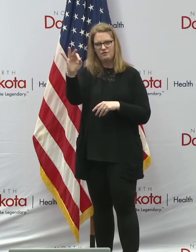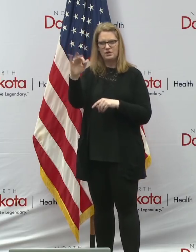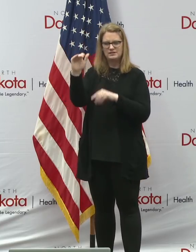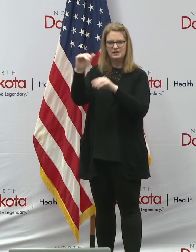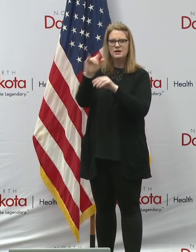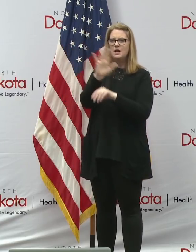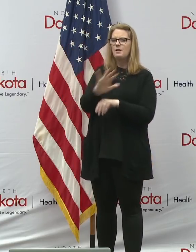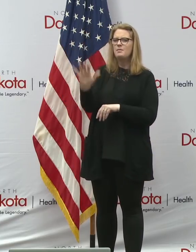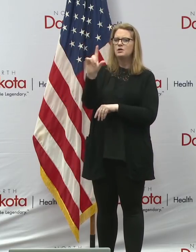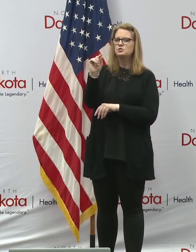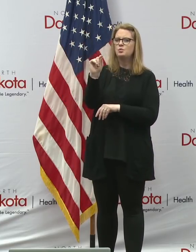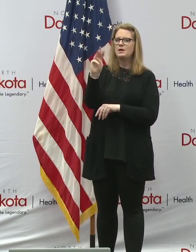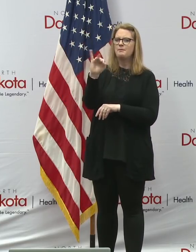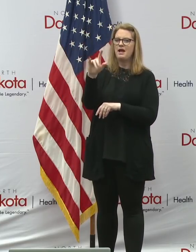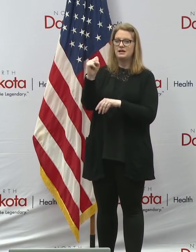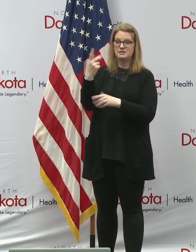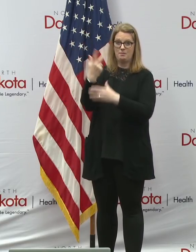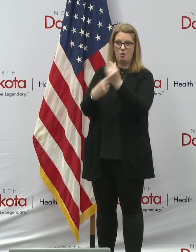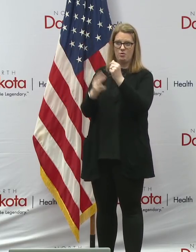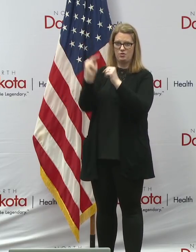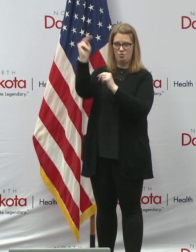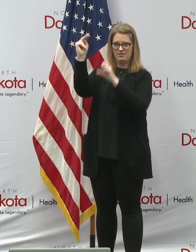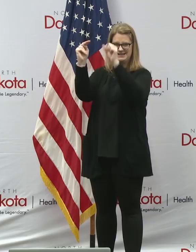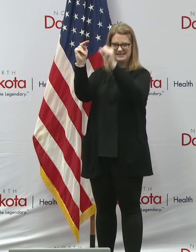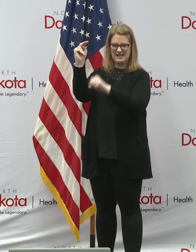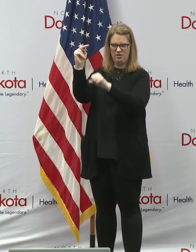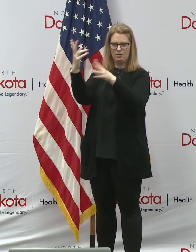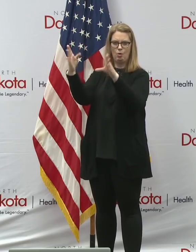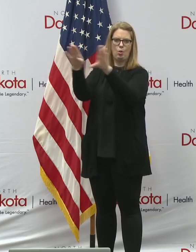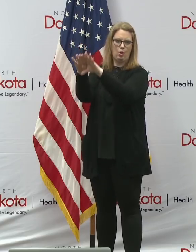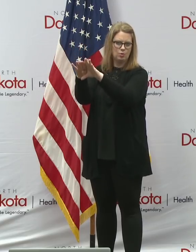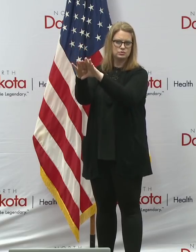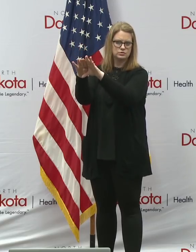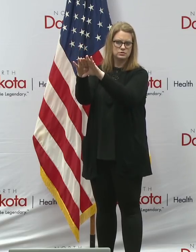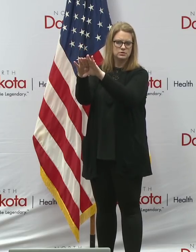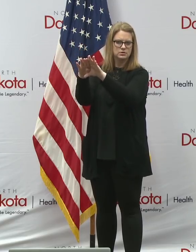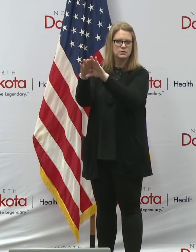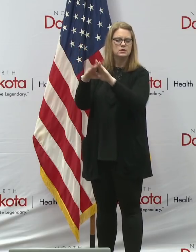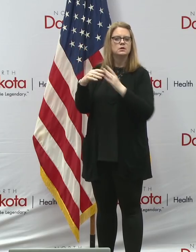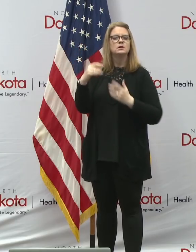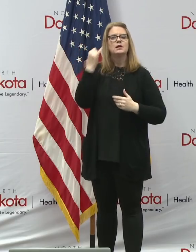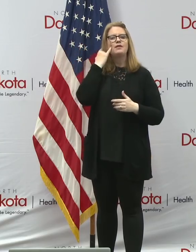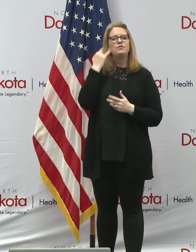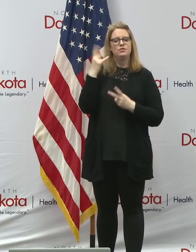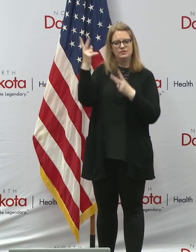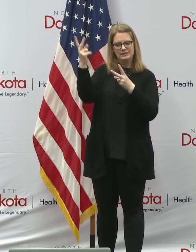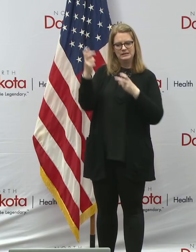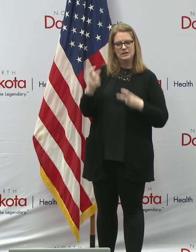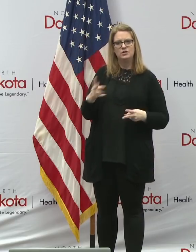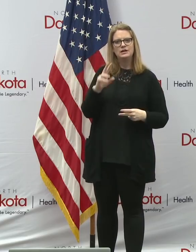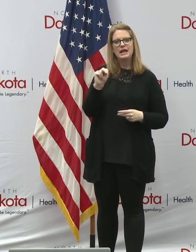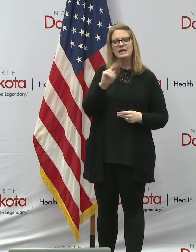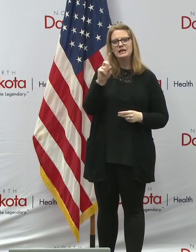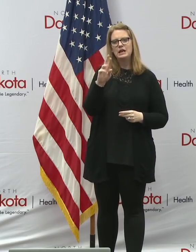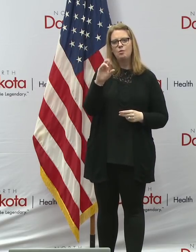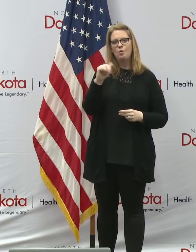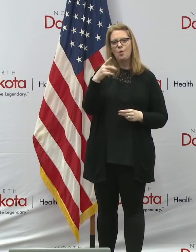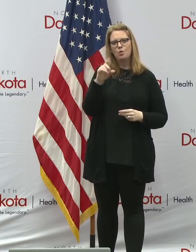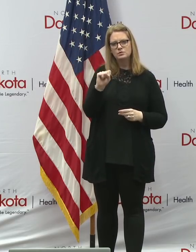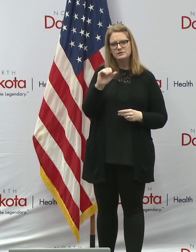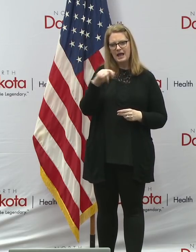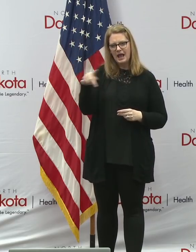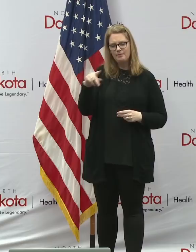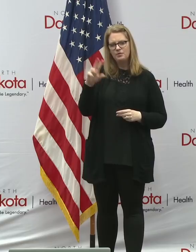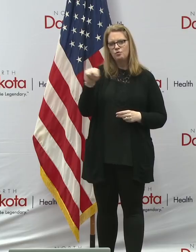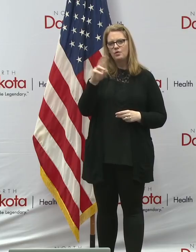20 miles in both lanes that are closed. If you, again, if you haven't downloaded your ND Roads app from the North Dakota